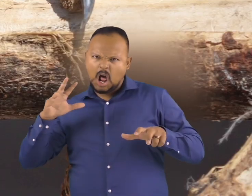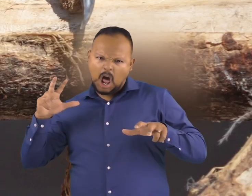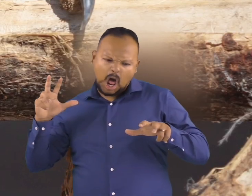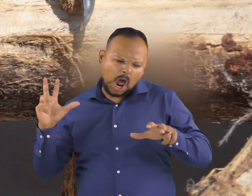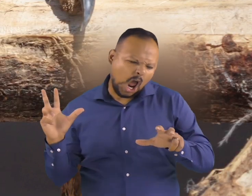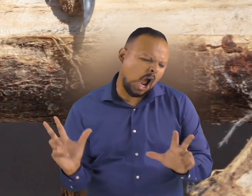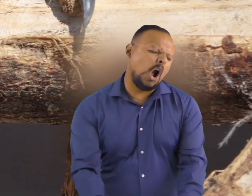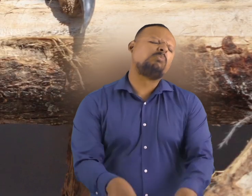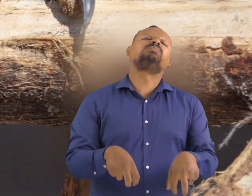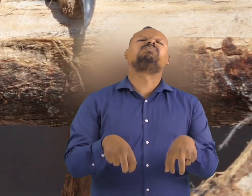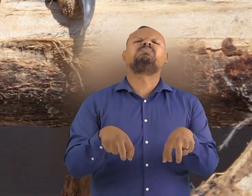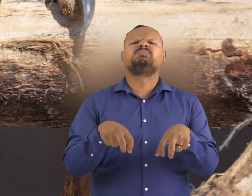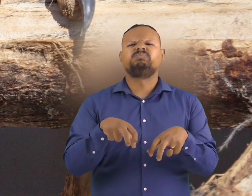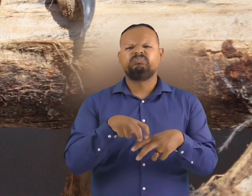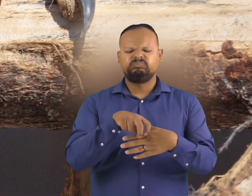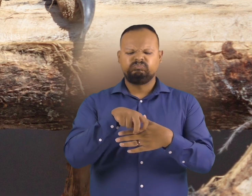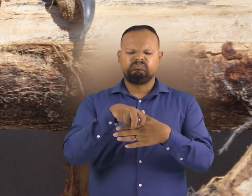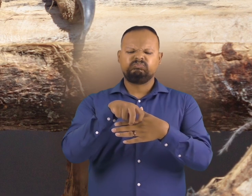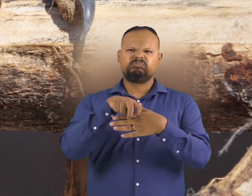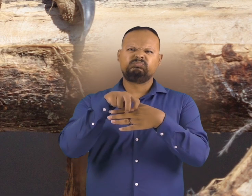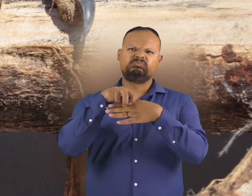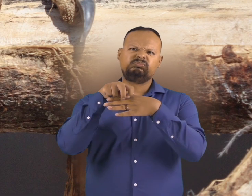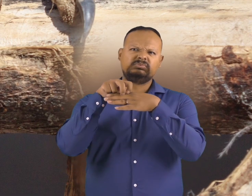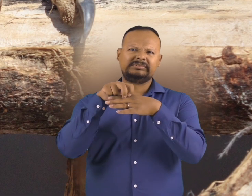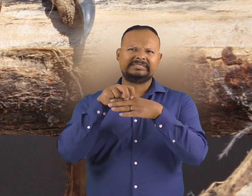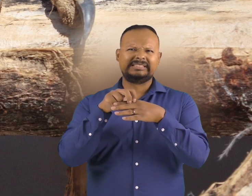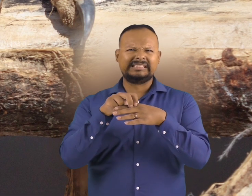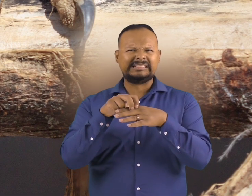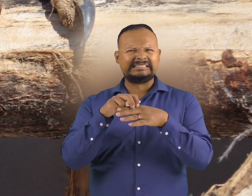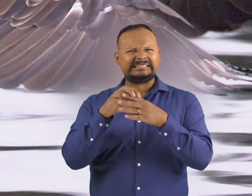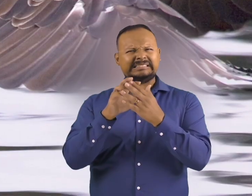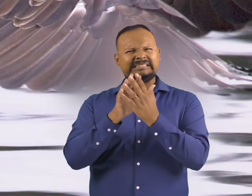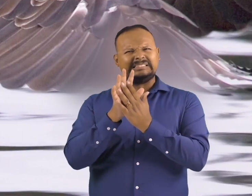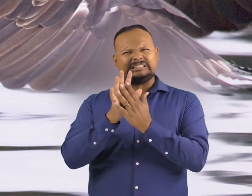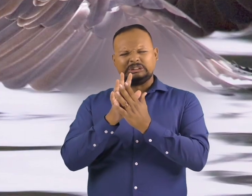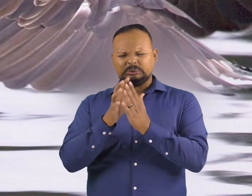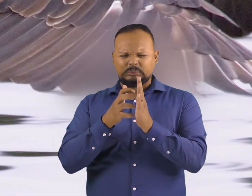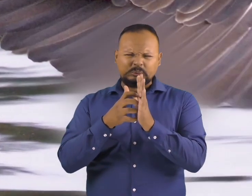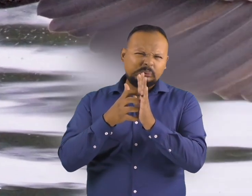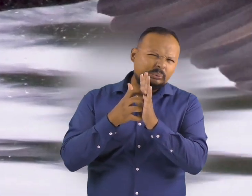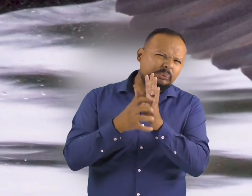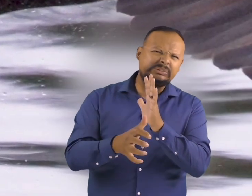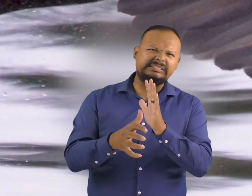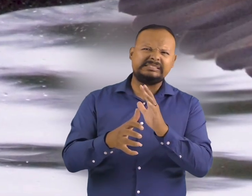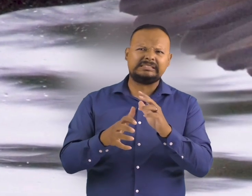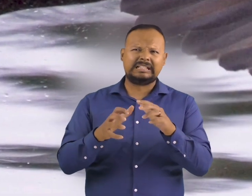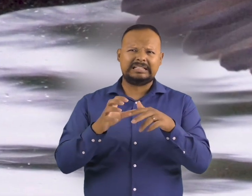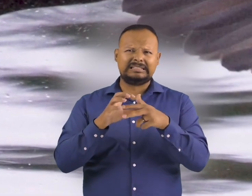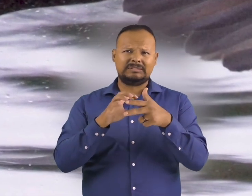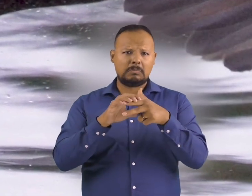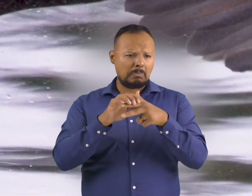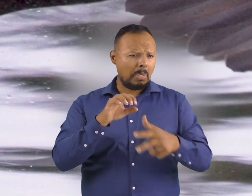undersides of their feet are coarse or rough, so the fish will not slip out of their grasp.